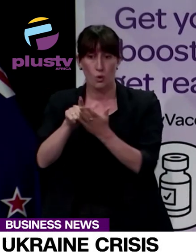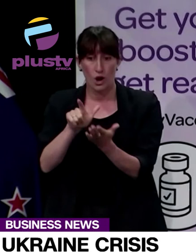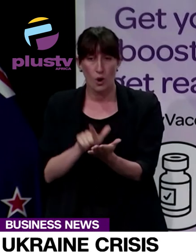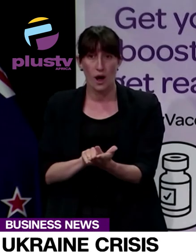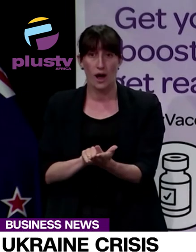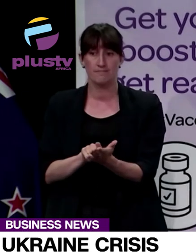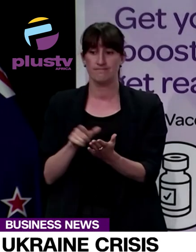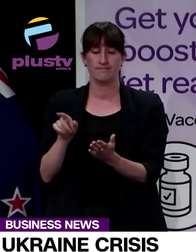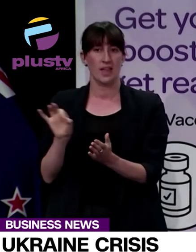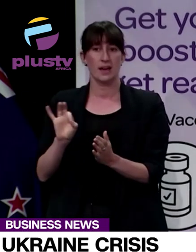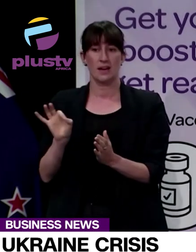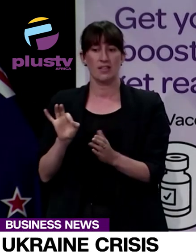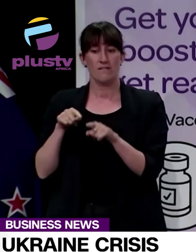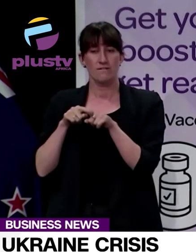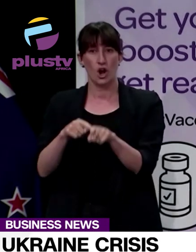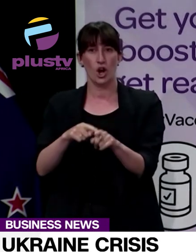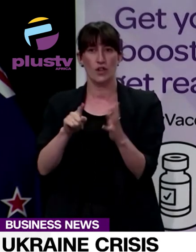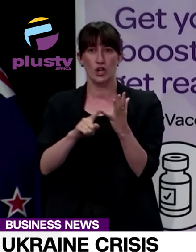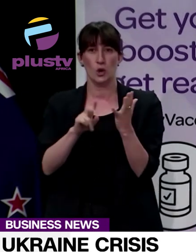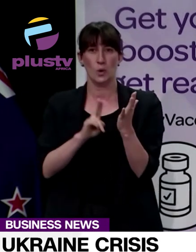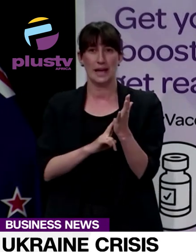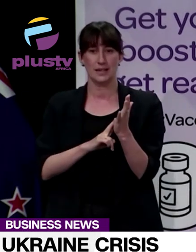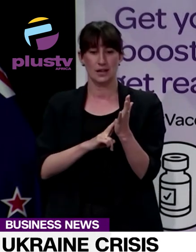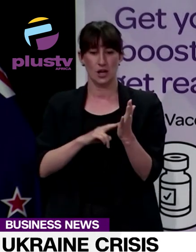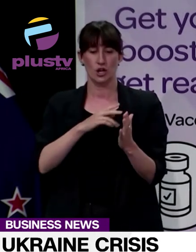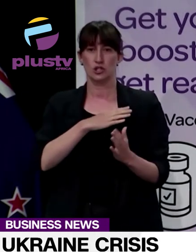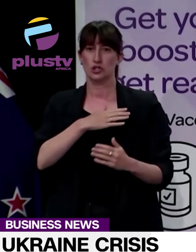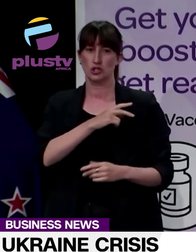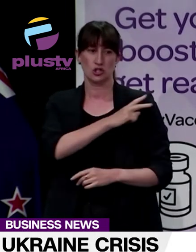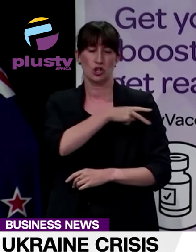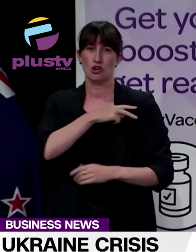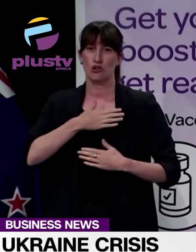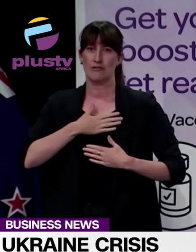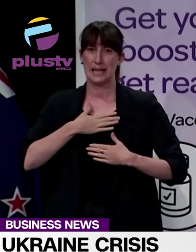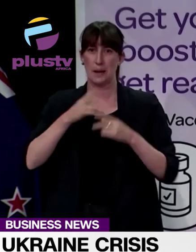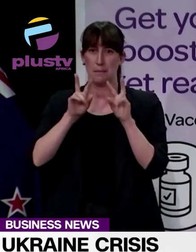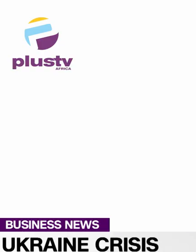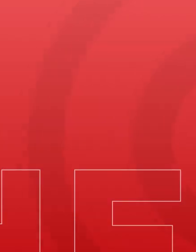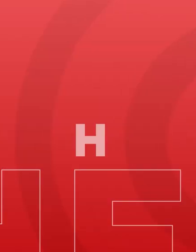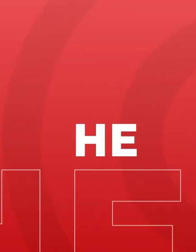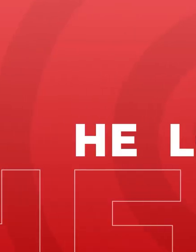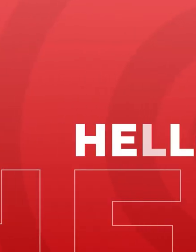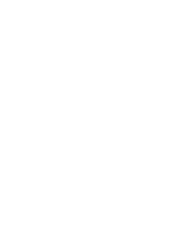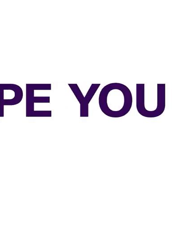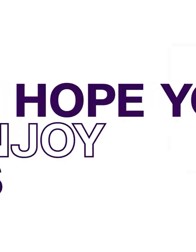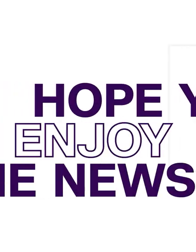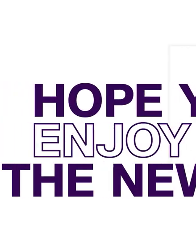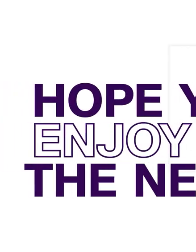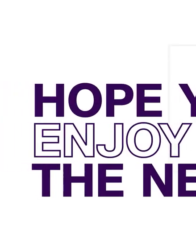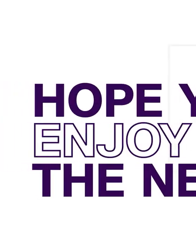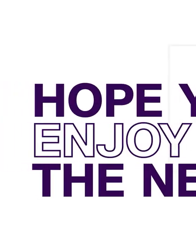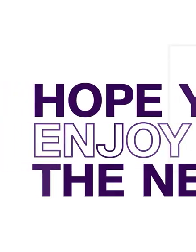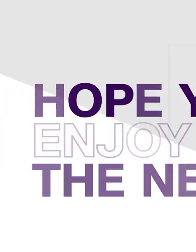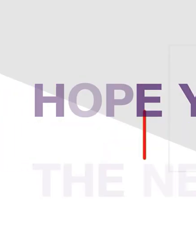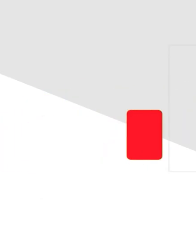global peace and security. They now must face the consequences of those decisions. Hello, hope you